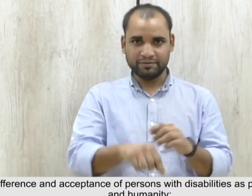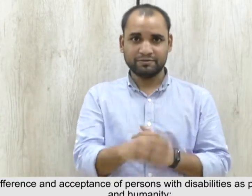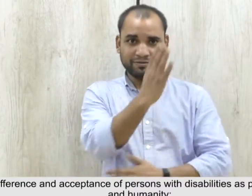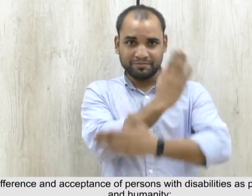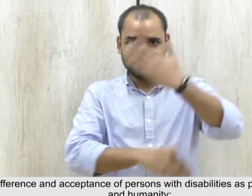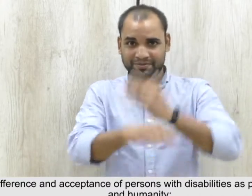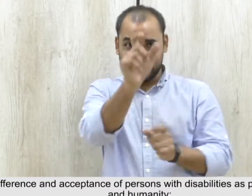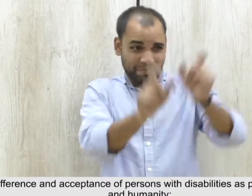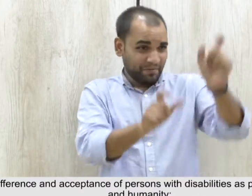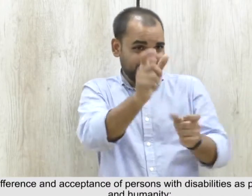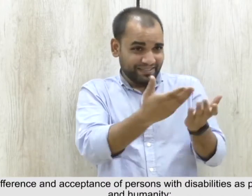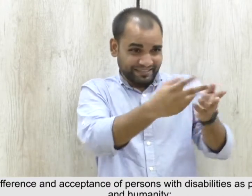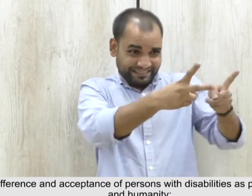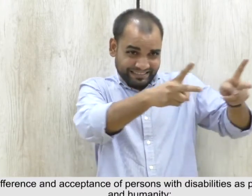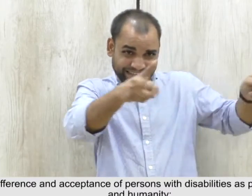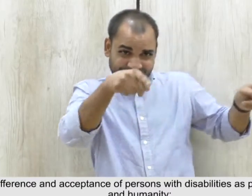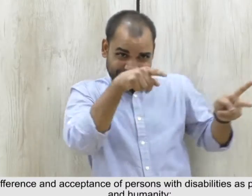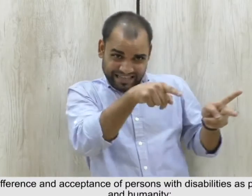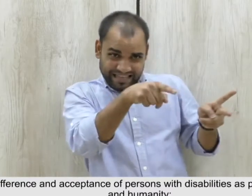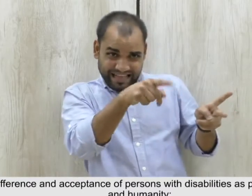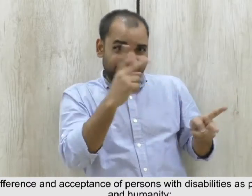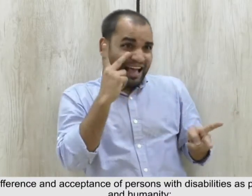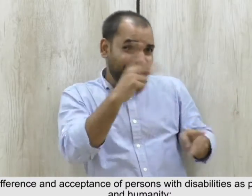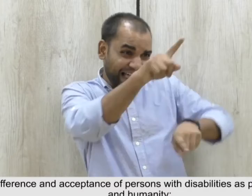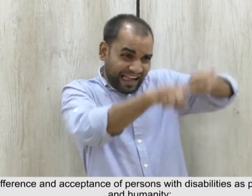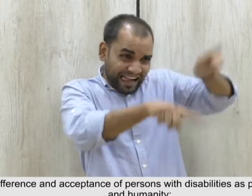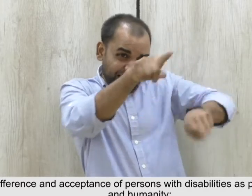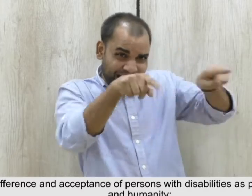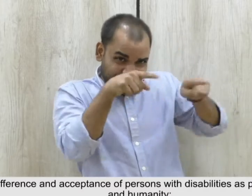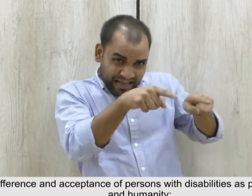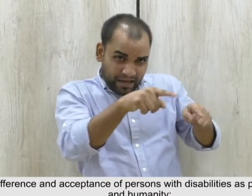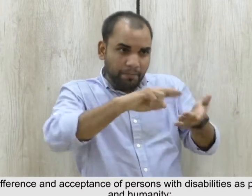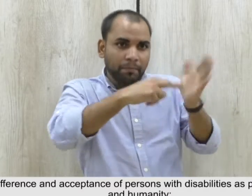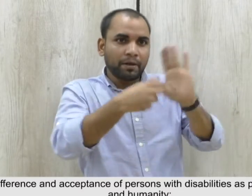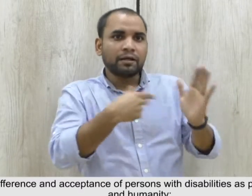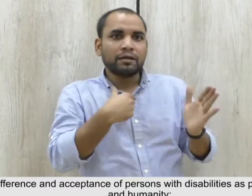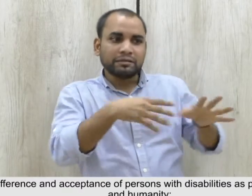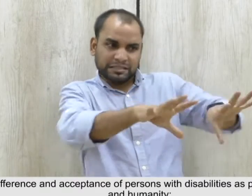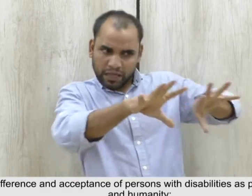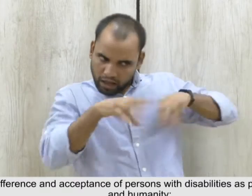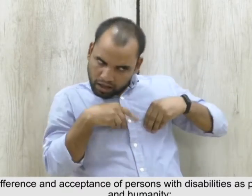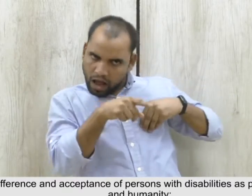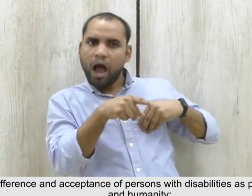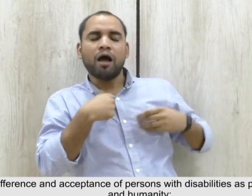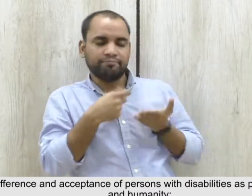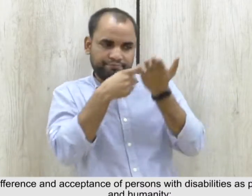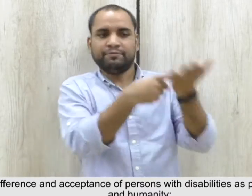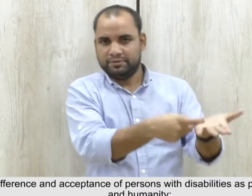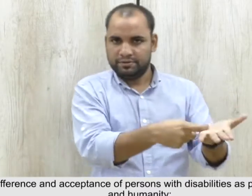Respect for difference and acceptance of persons with disabilities as part of human diversity and